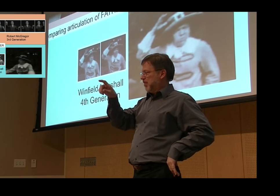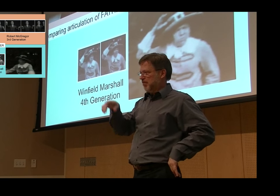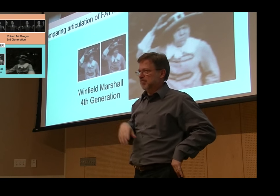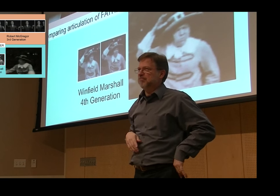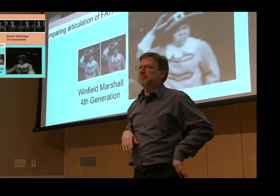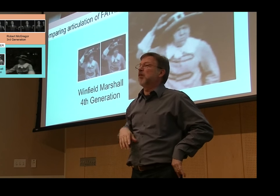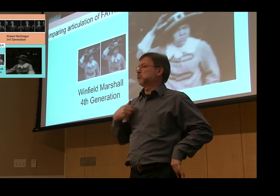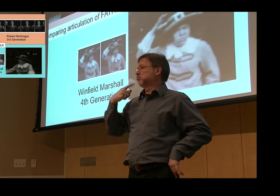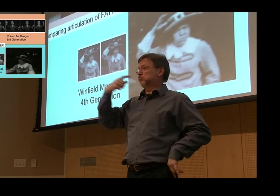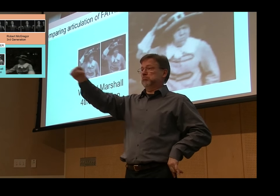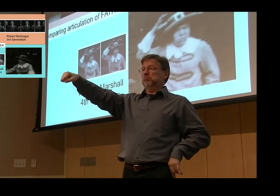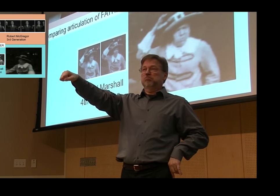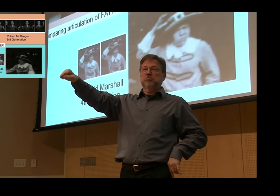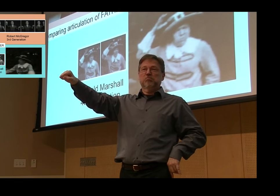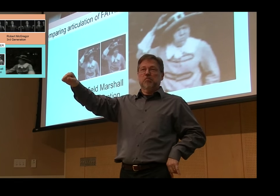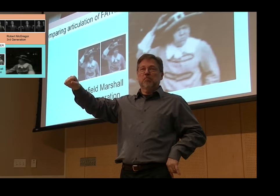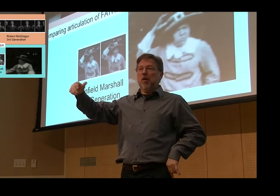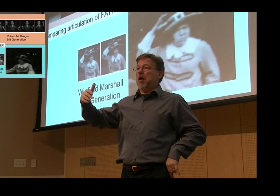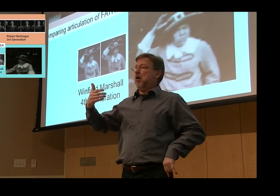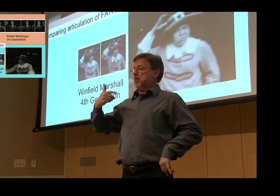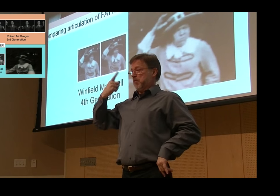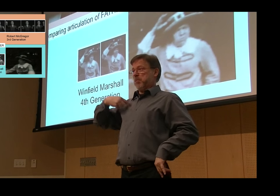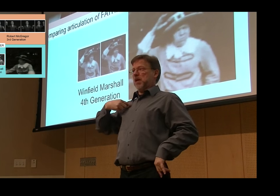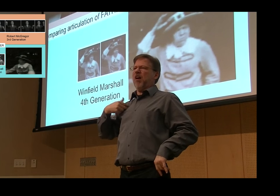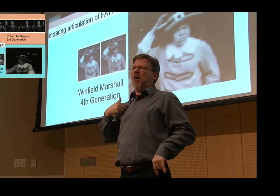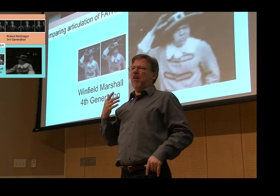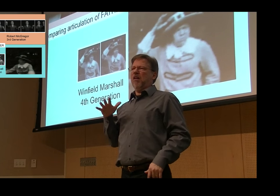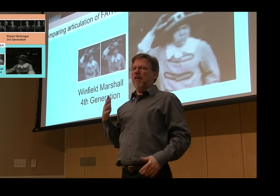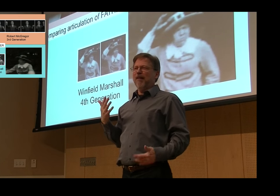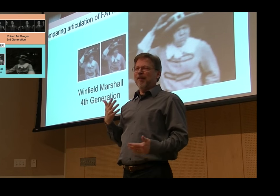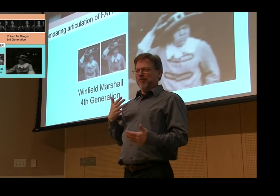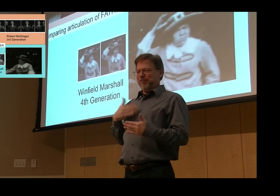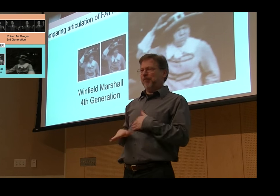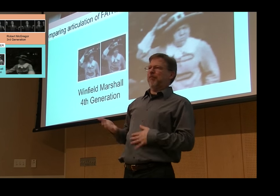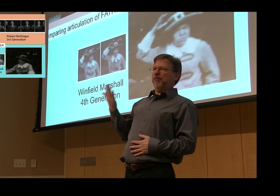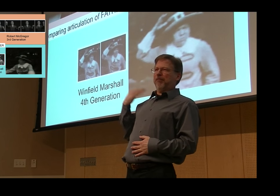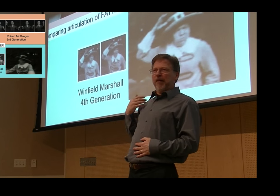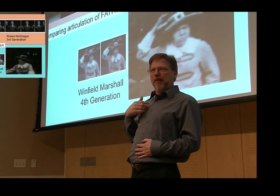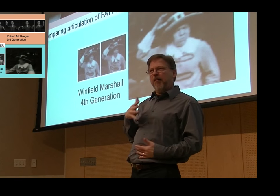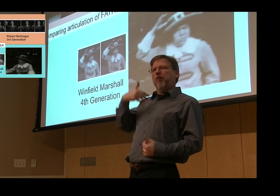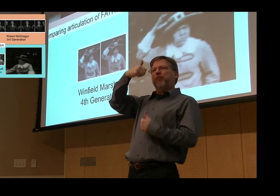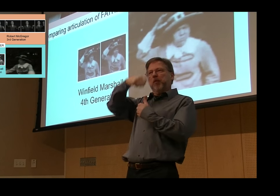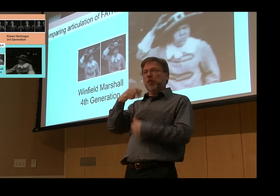contemporaneous period that they both lived in. Was there diversity? Yes.